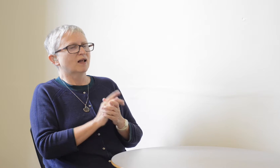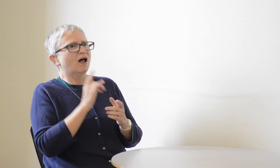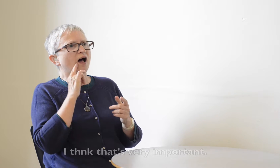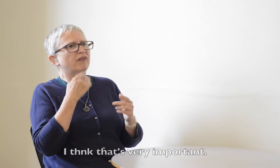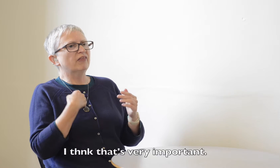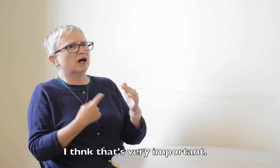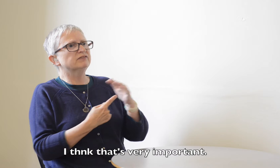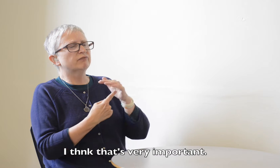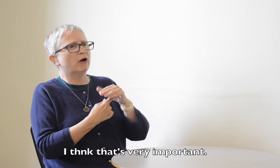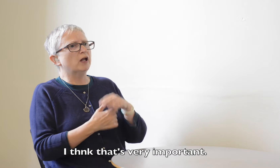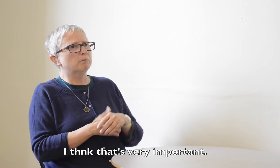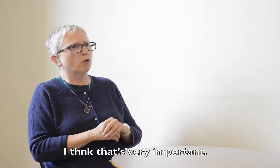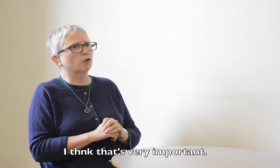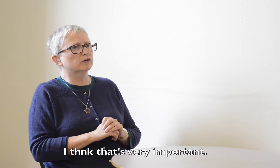I think a place is important.